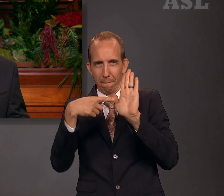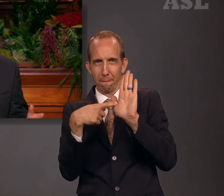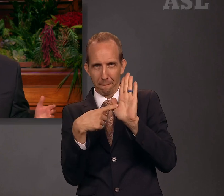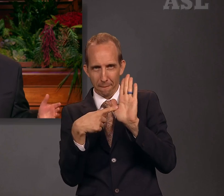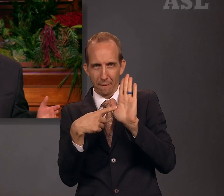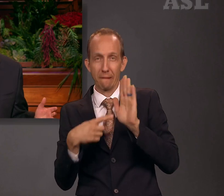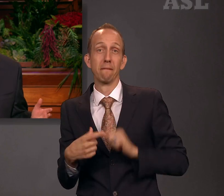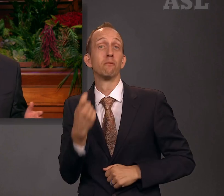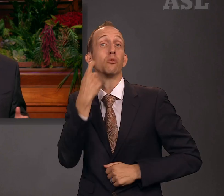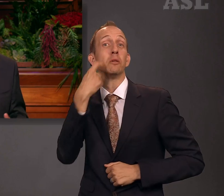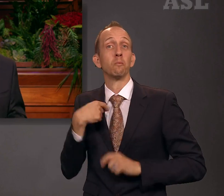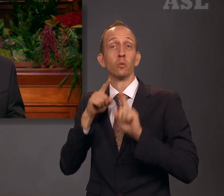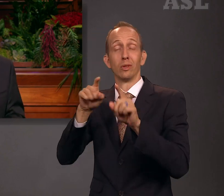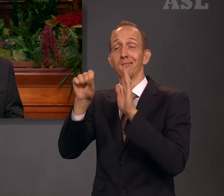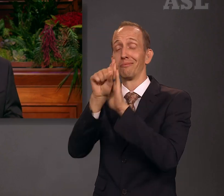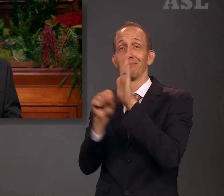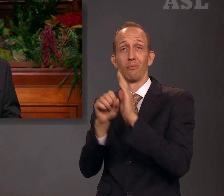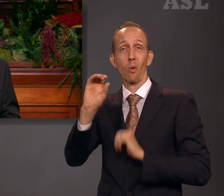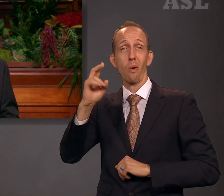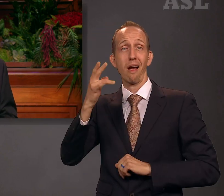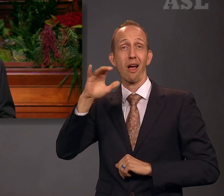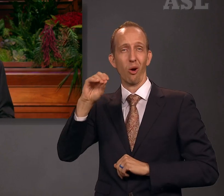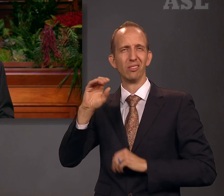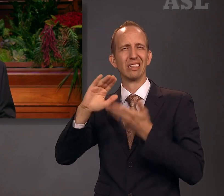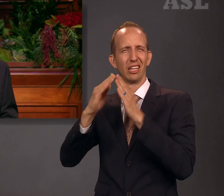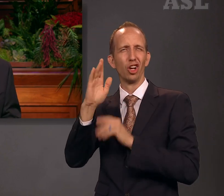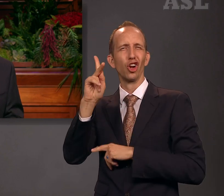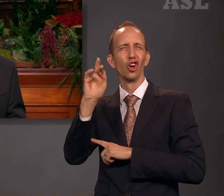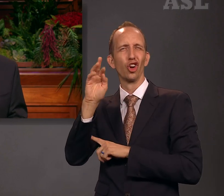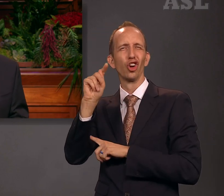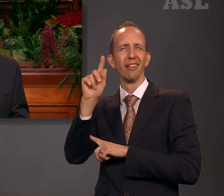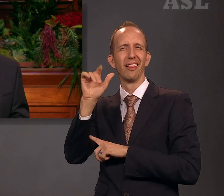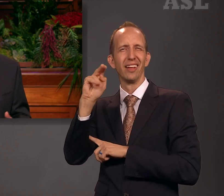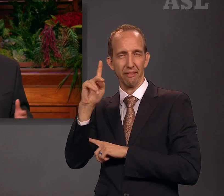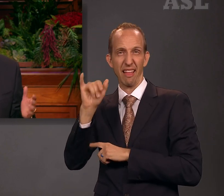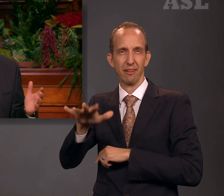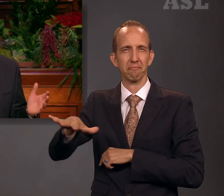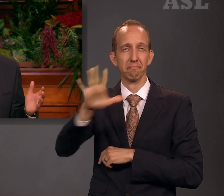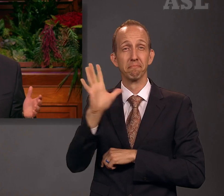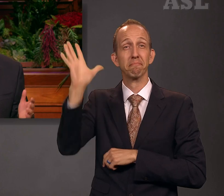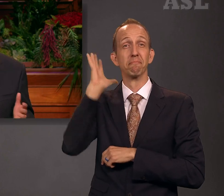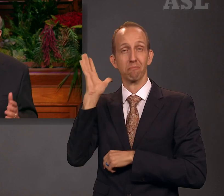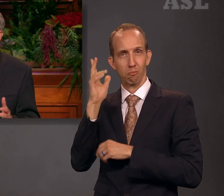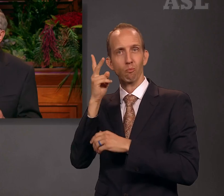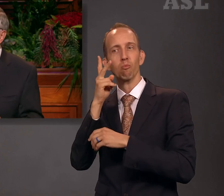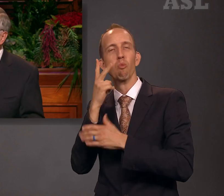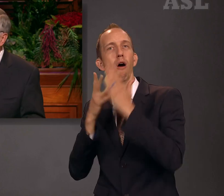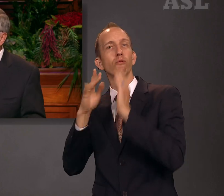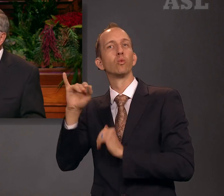I was recently in Kirtland, Ohio, where the Prophet Joseph Smith, with only a few members of the Church,